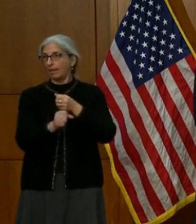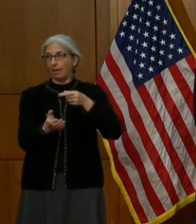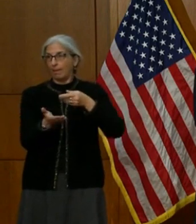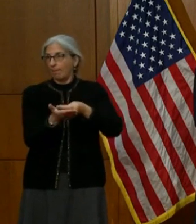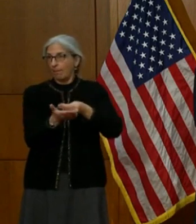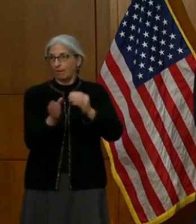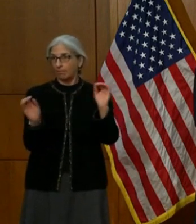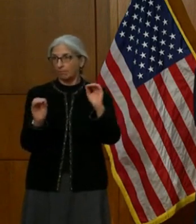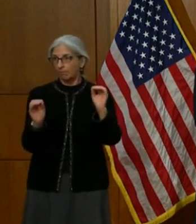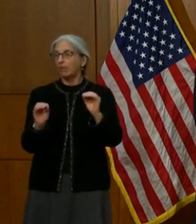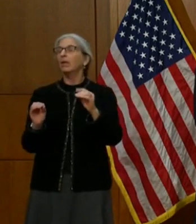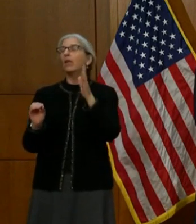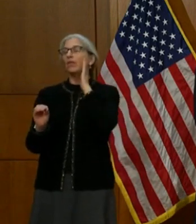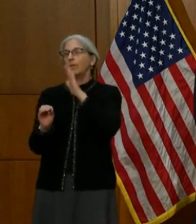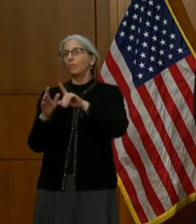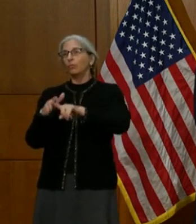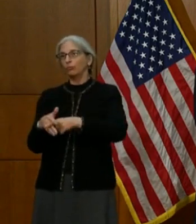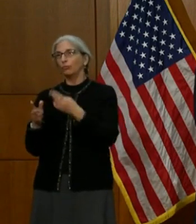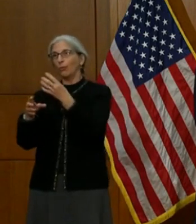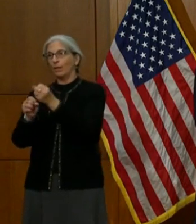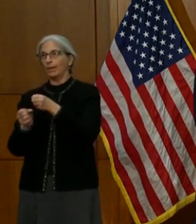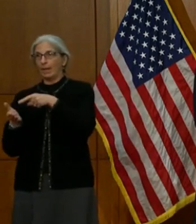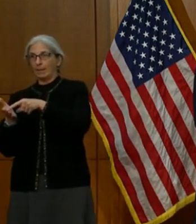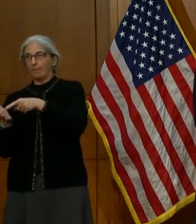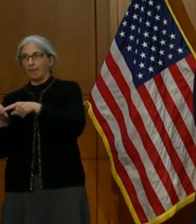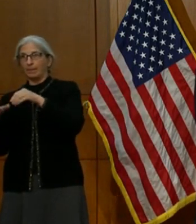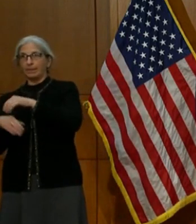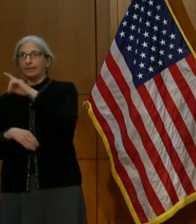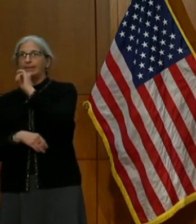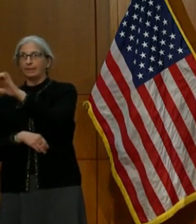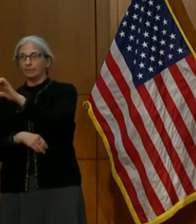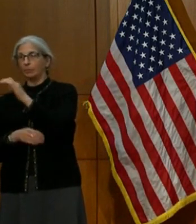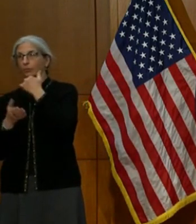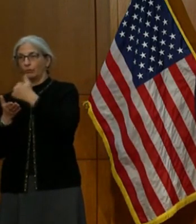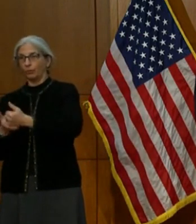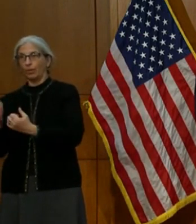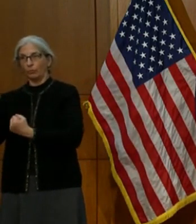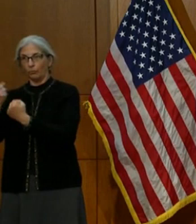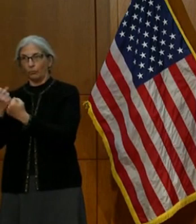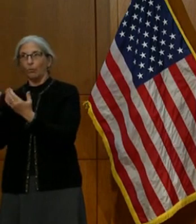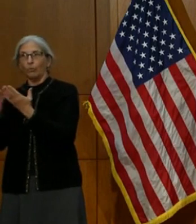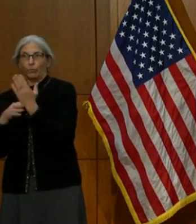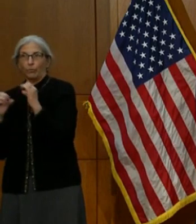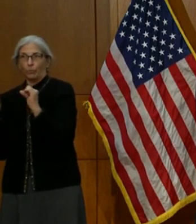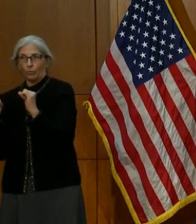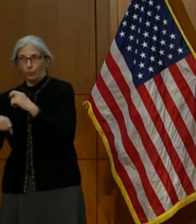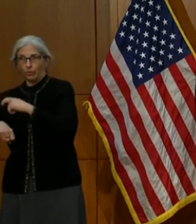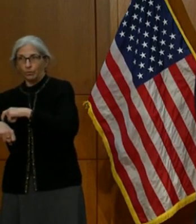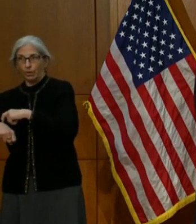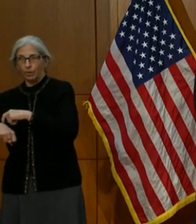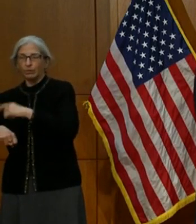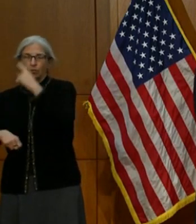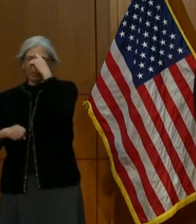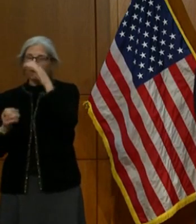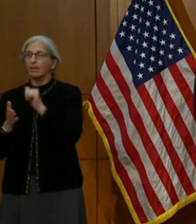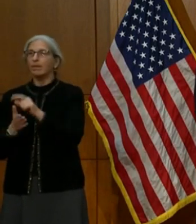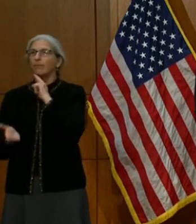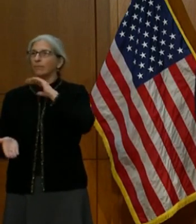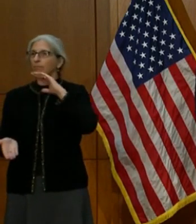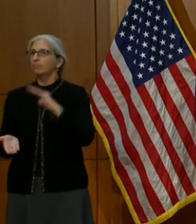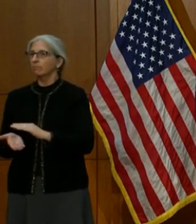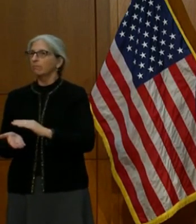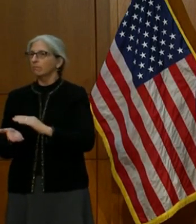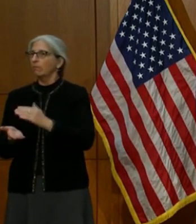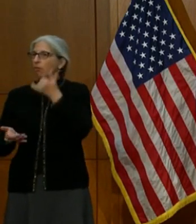in December as well to kind of help support them through this winter issues. And so I think that's alleviated some of the calls.